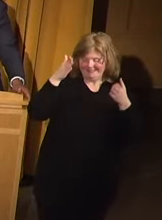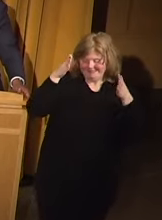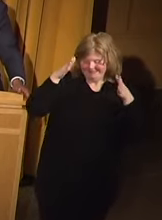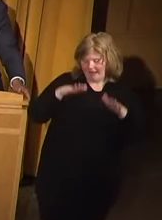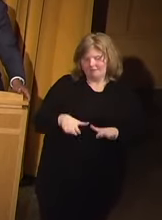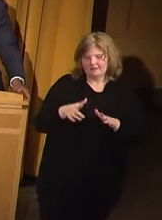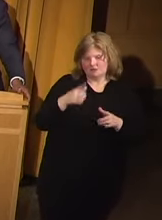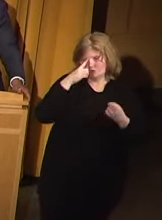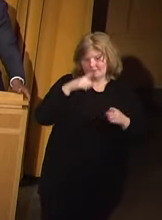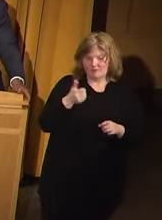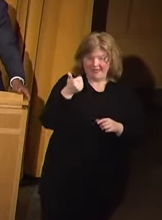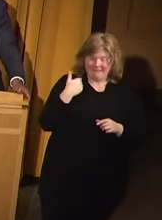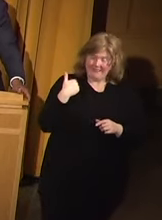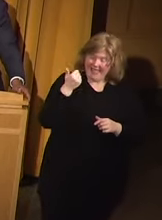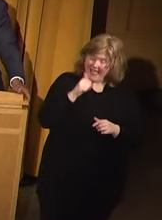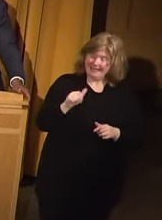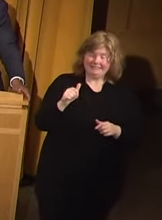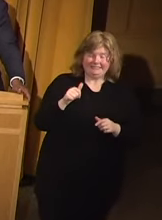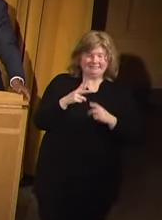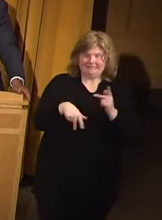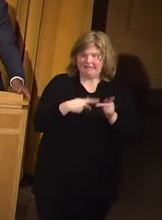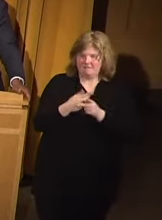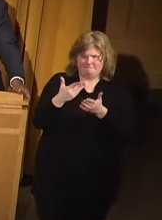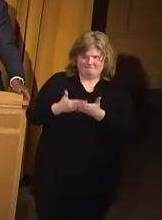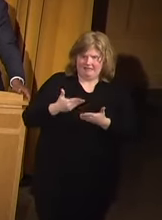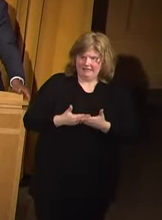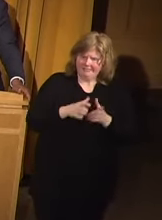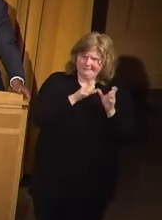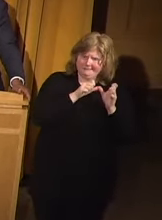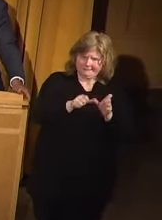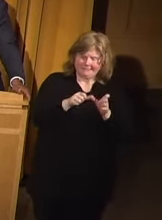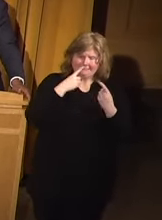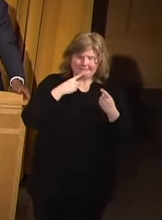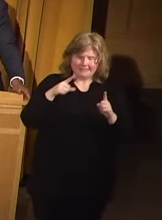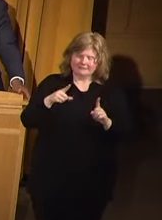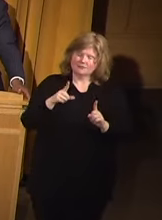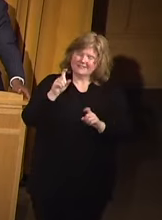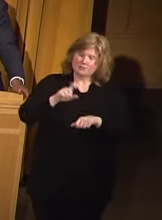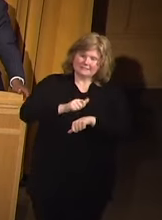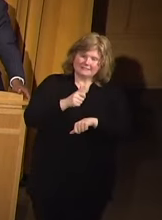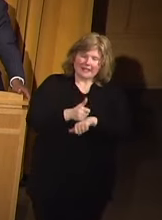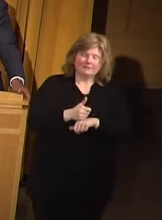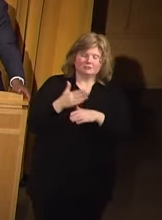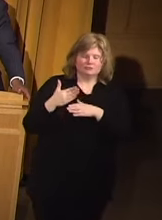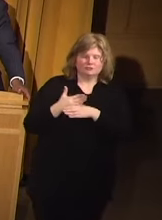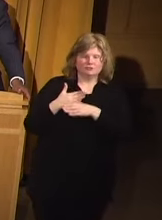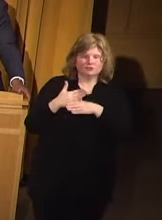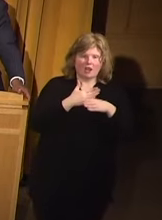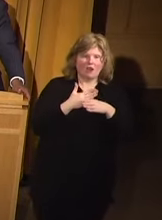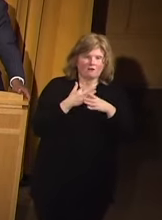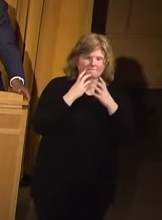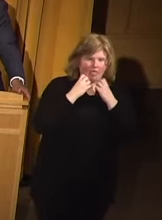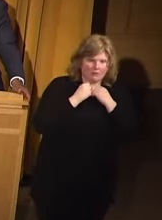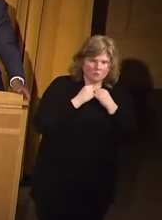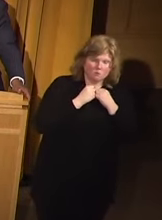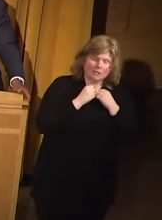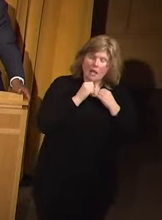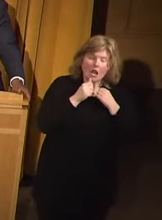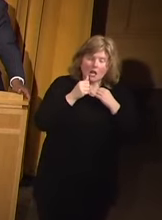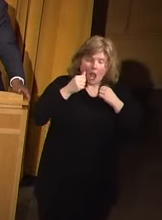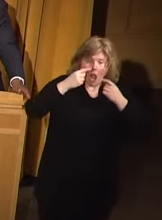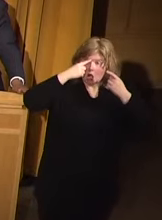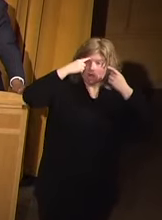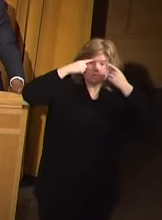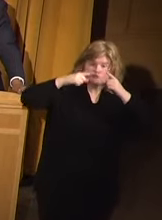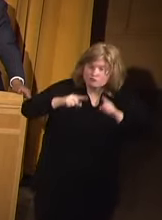validity at the end and the sustained success for it is the establishment of those shared values, not necessarily agreement.